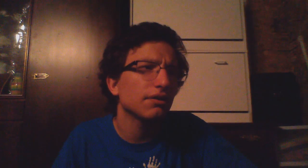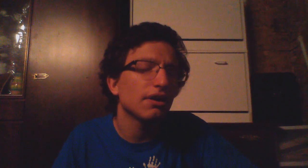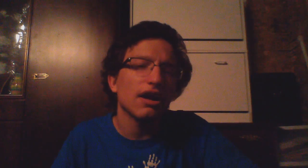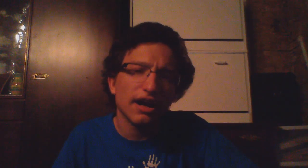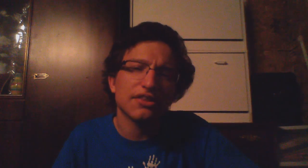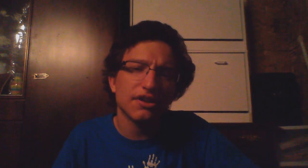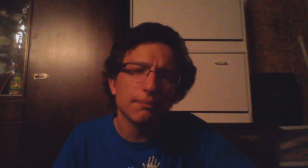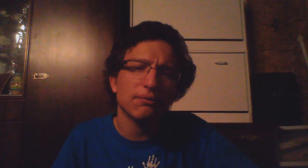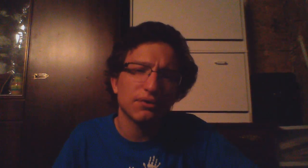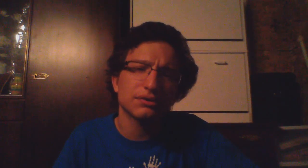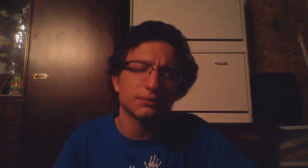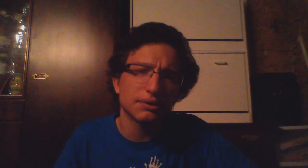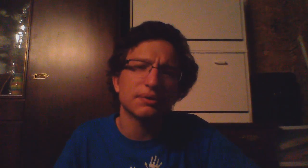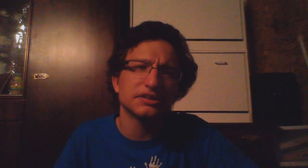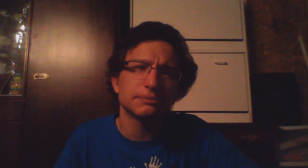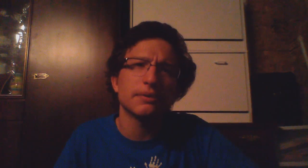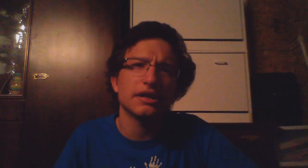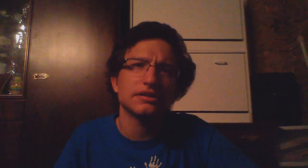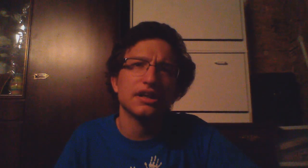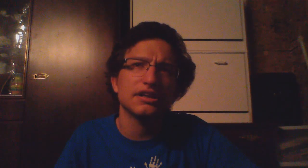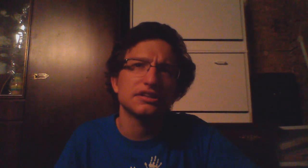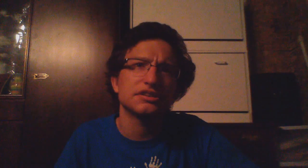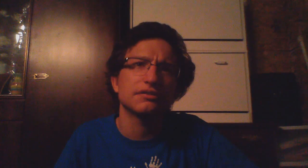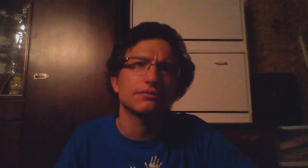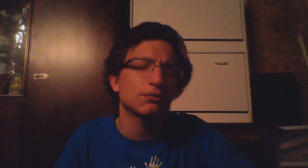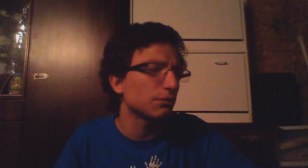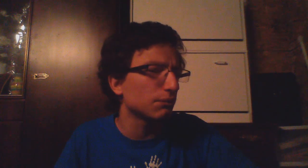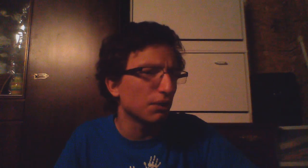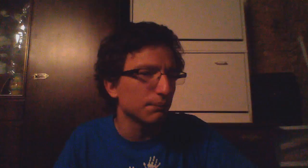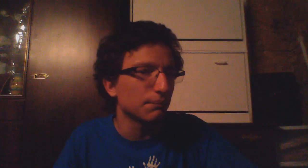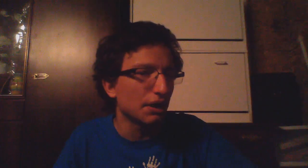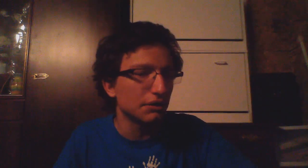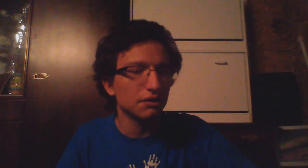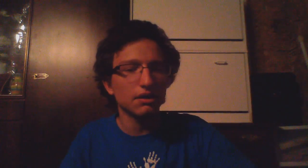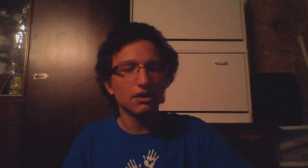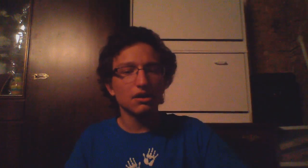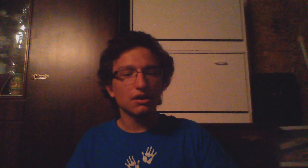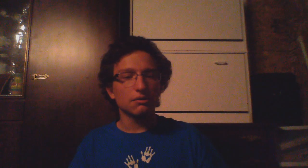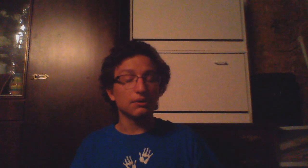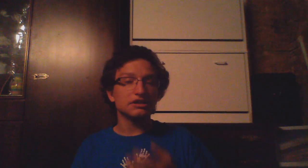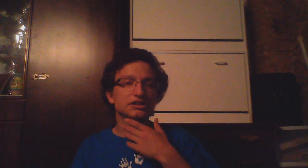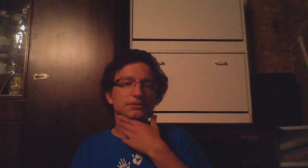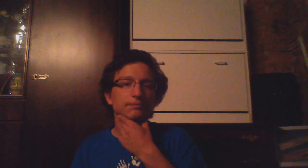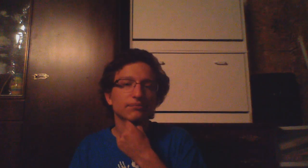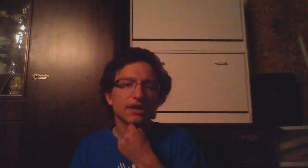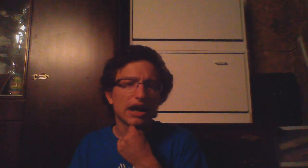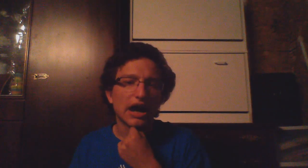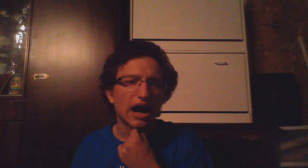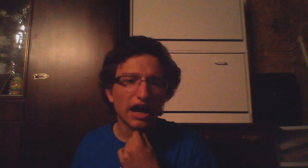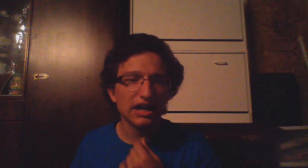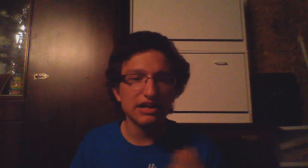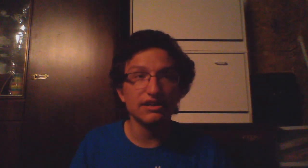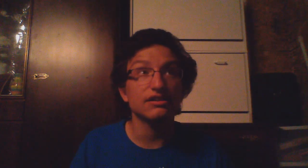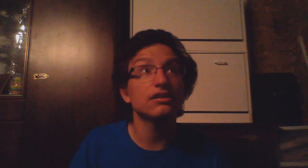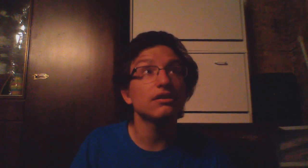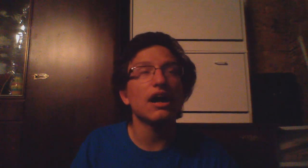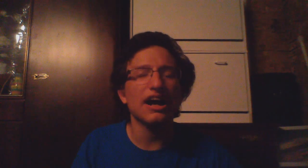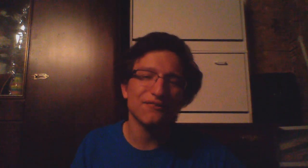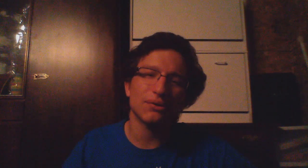I think my first one was meditation for one month which I felt